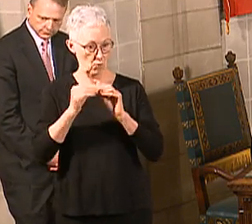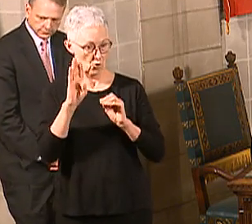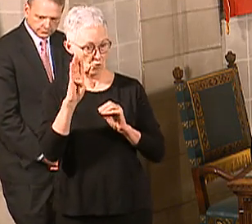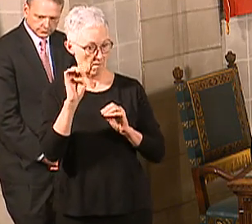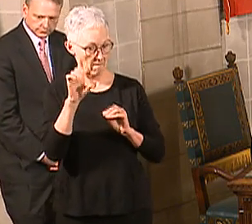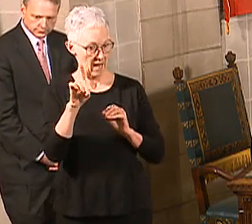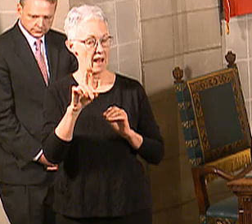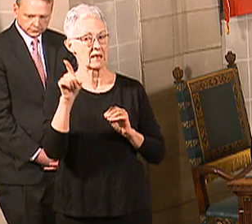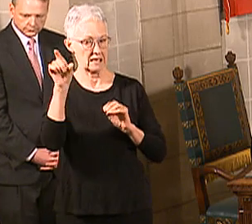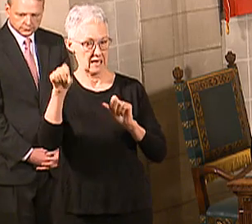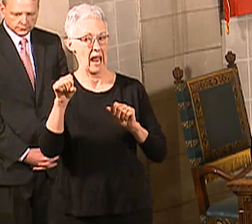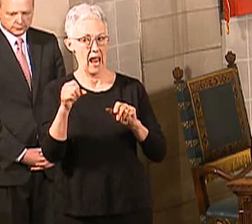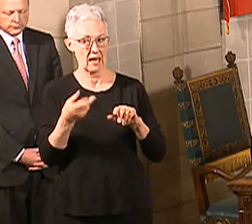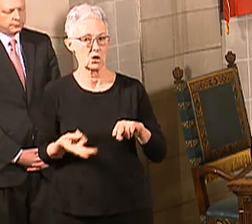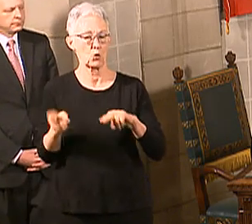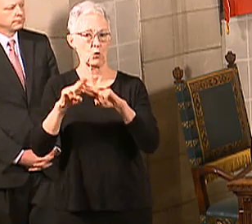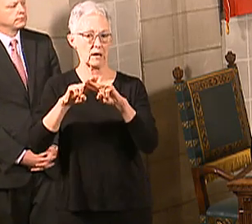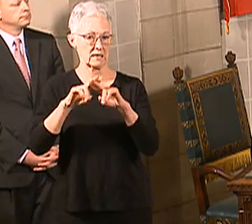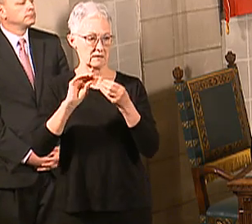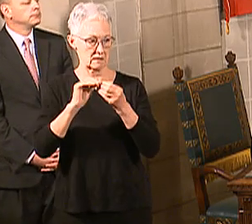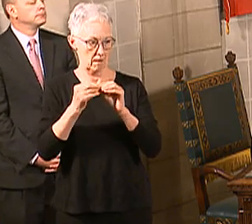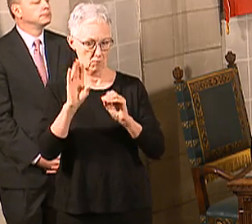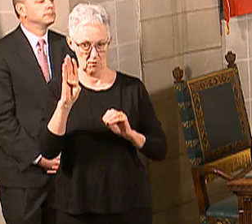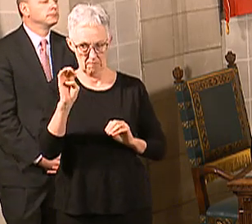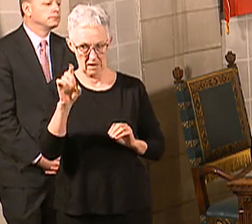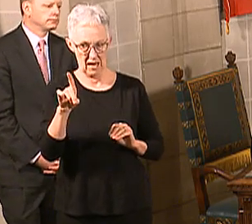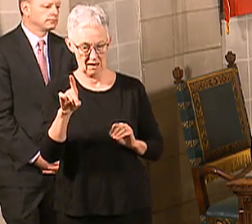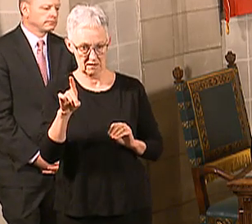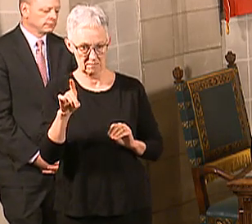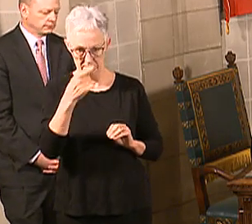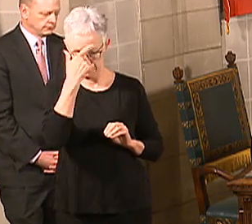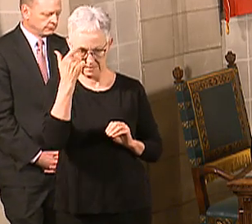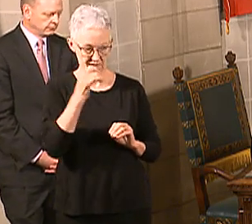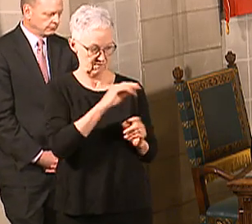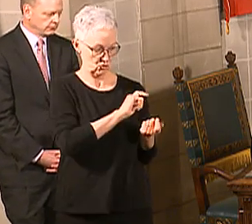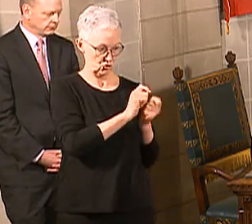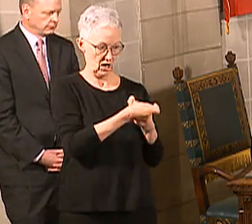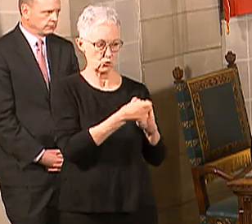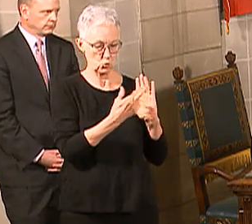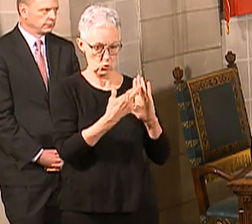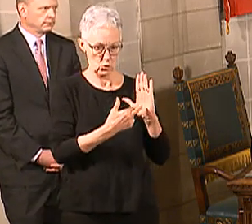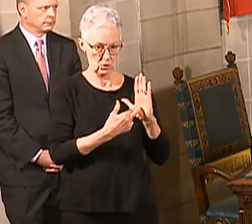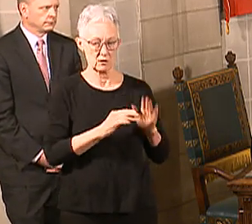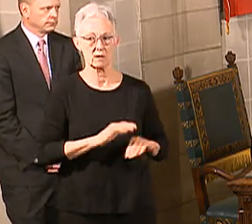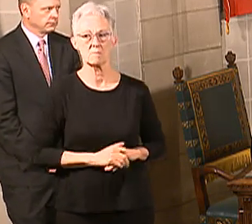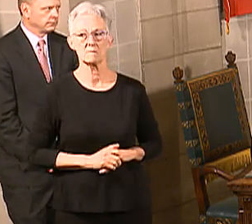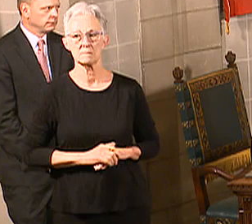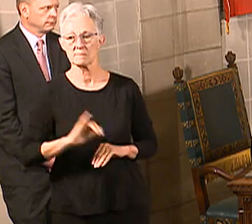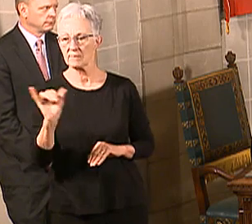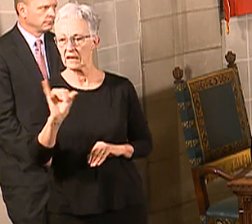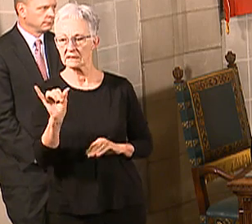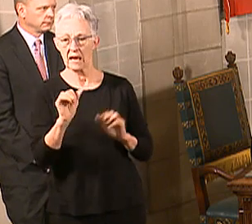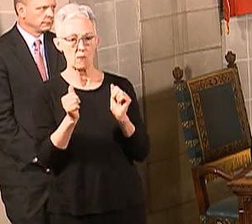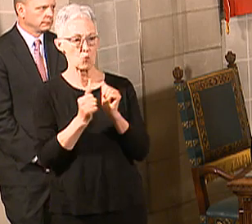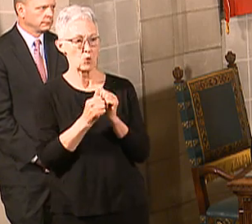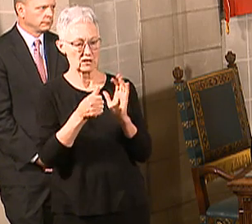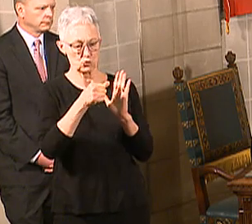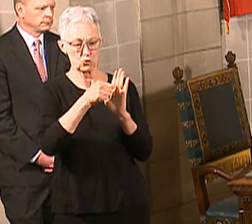the time limits they have. Same thing with regard to ambulatory surgical clinics.